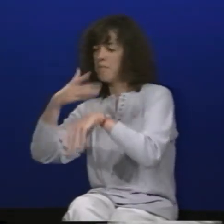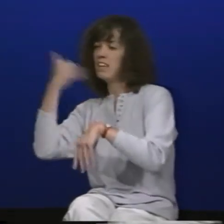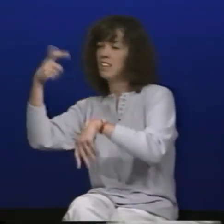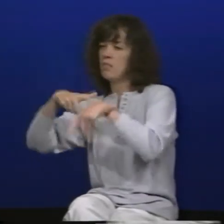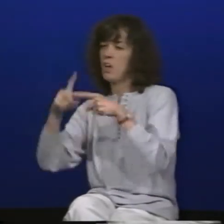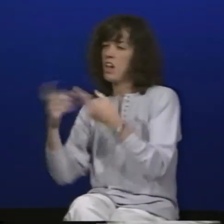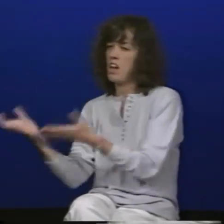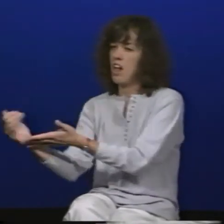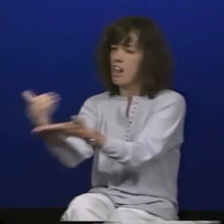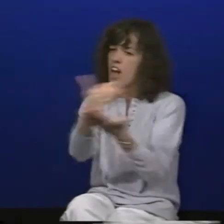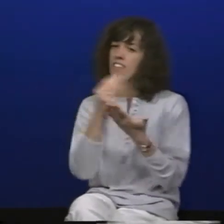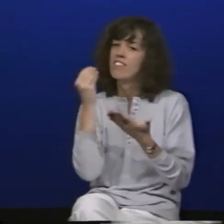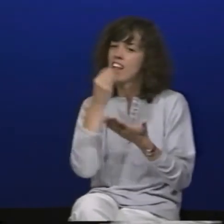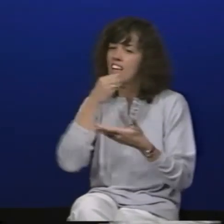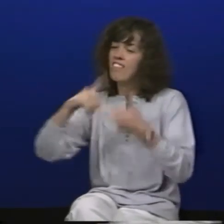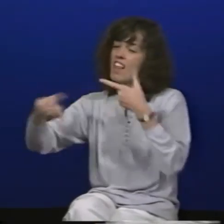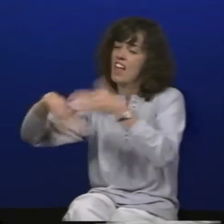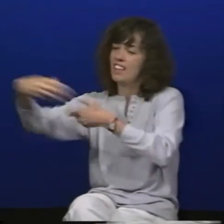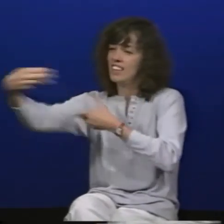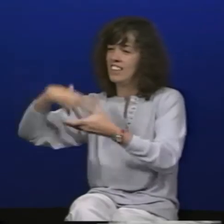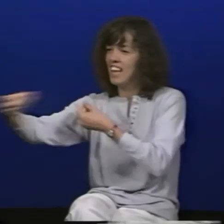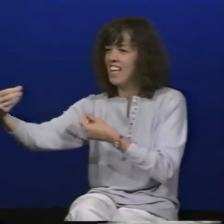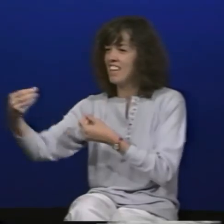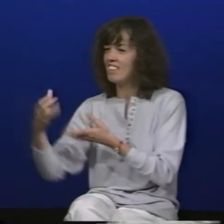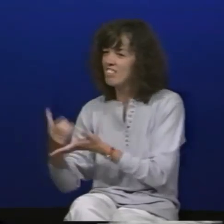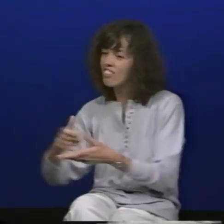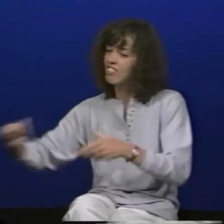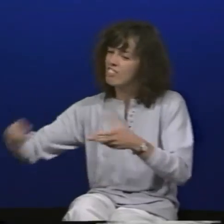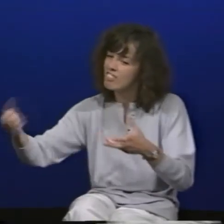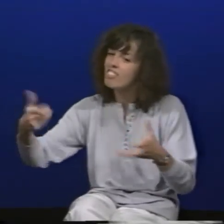best time to collect flowers is in the spring and summer you